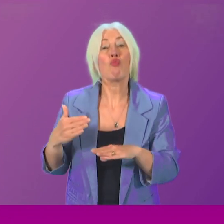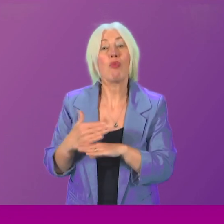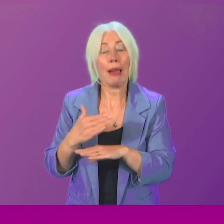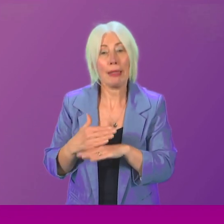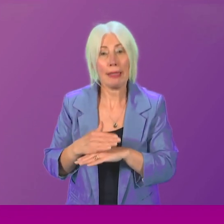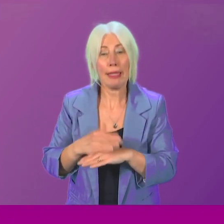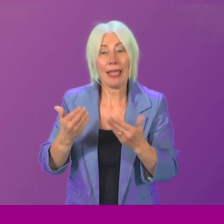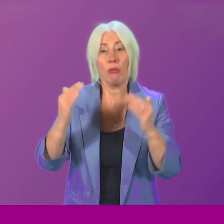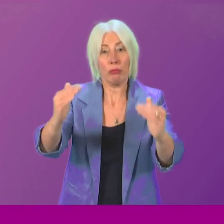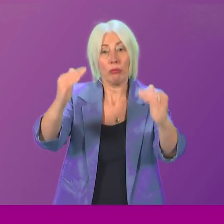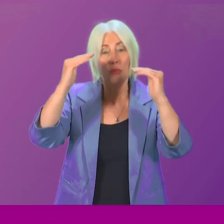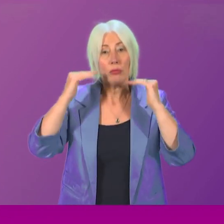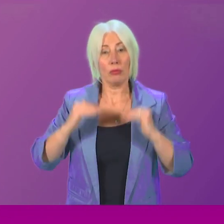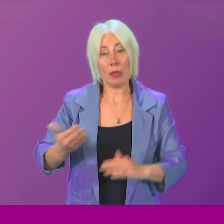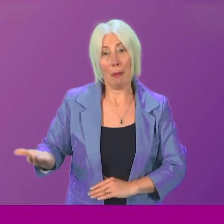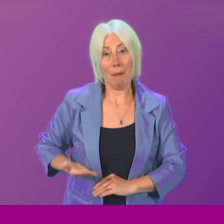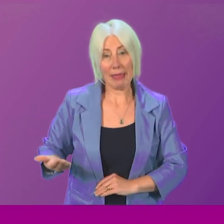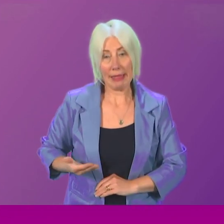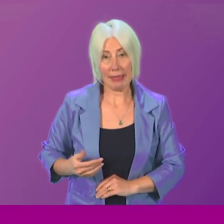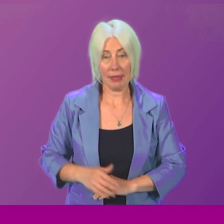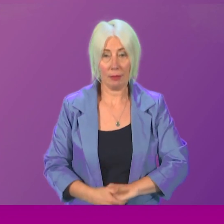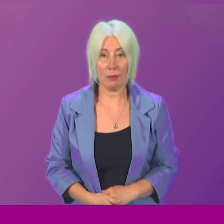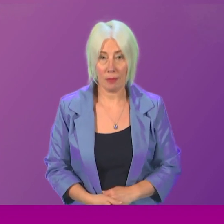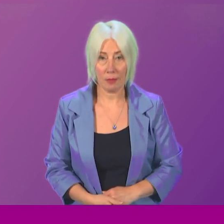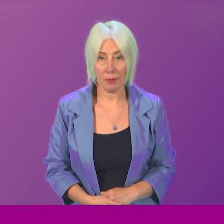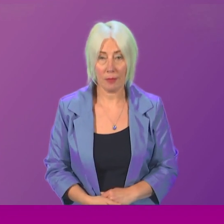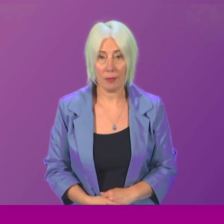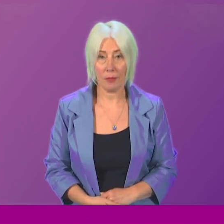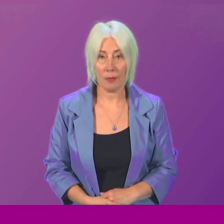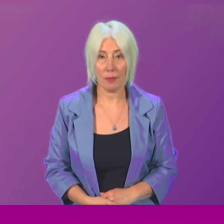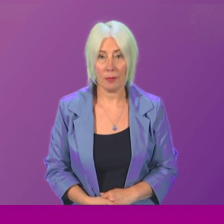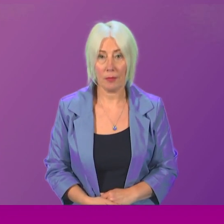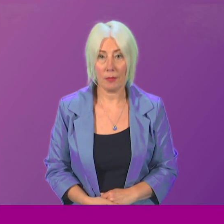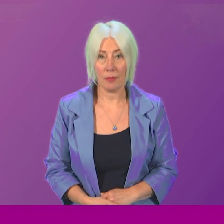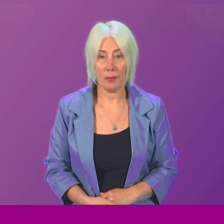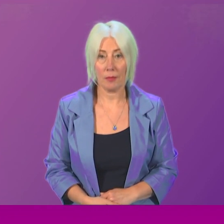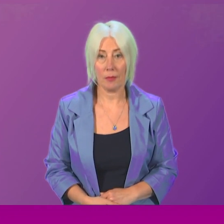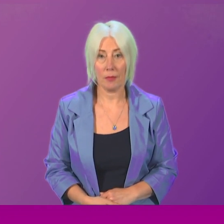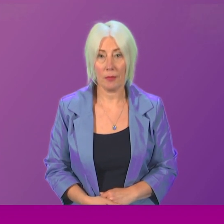move on to the next item of business in a moment or two Thank